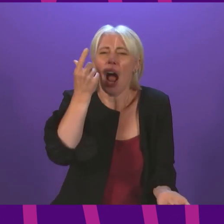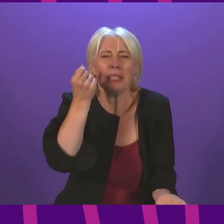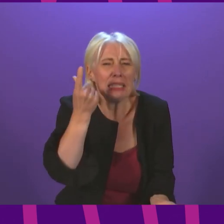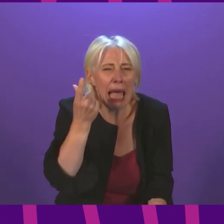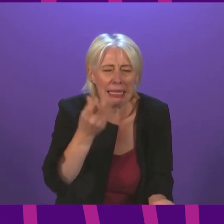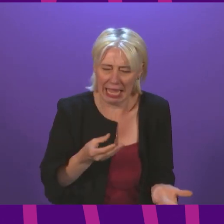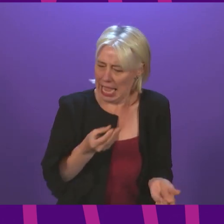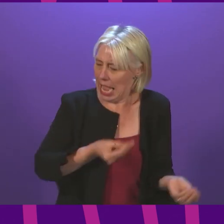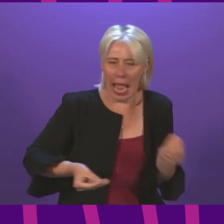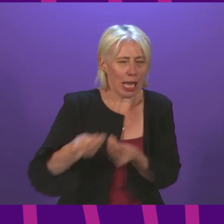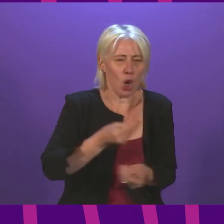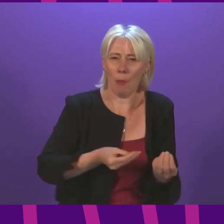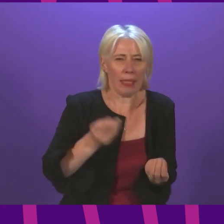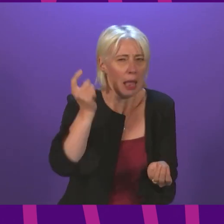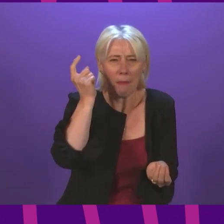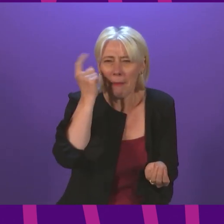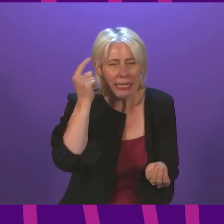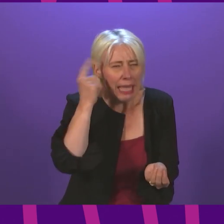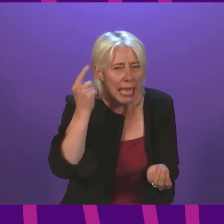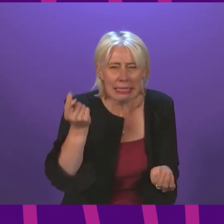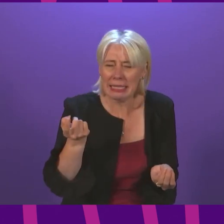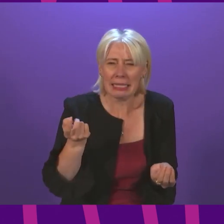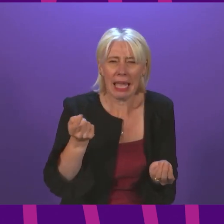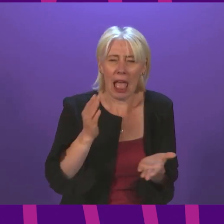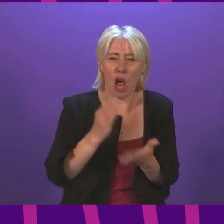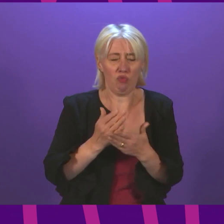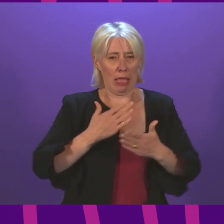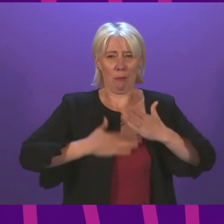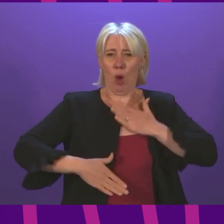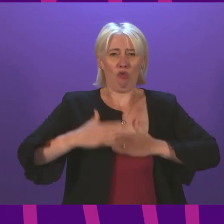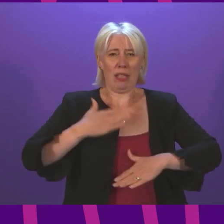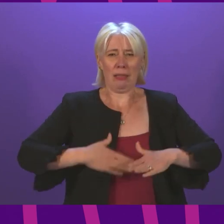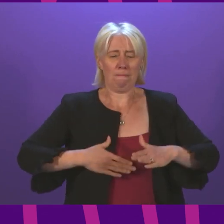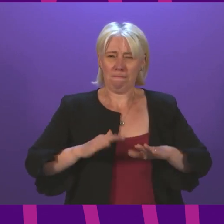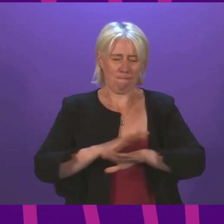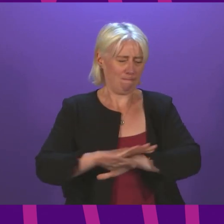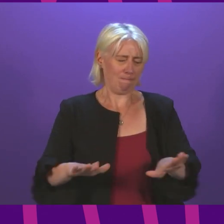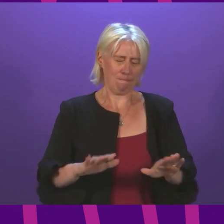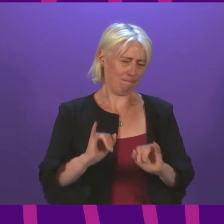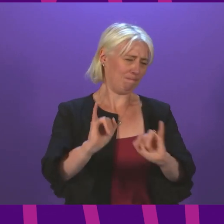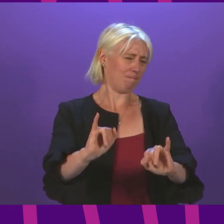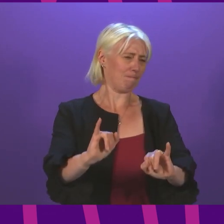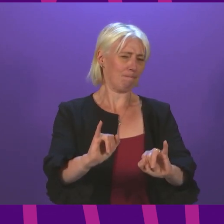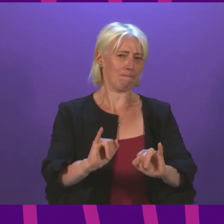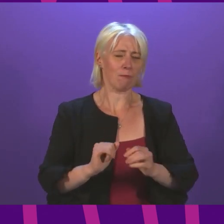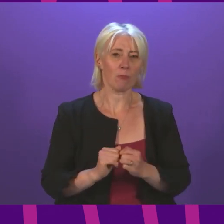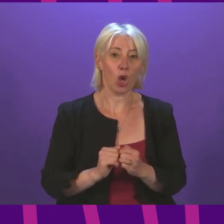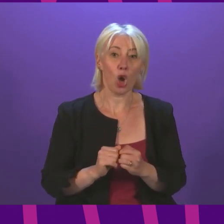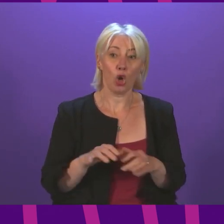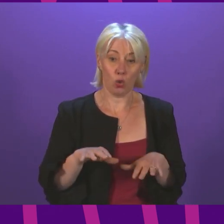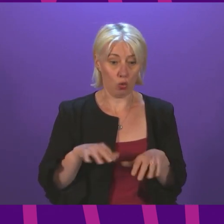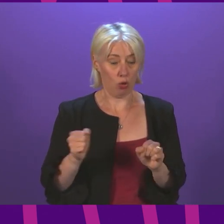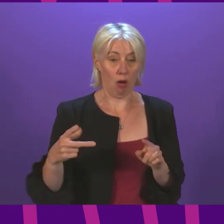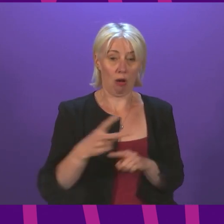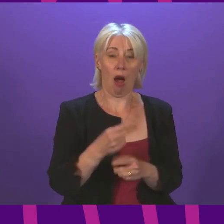illiterate, it is fiscally incredible and it is morally unconscionable. To take this action now assumes